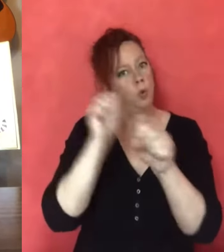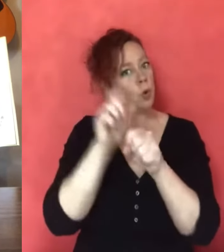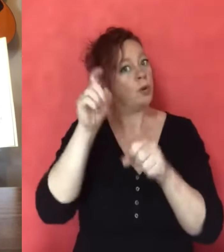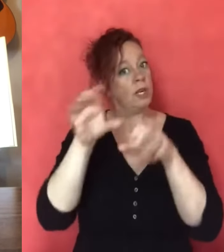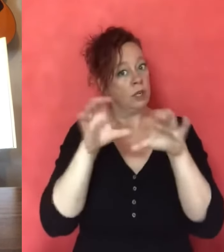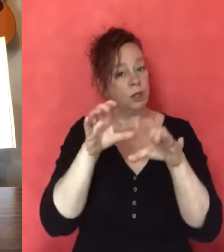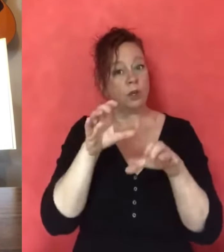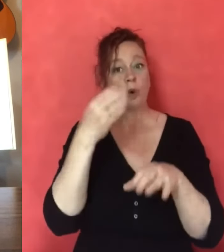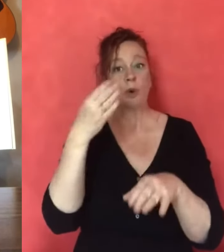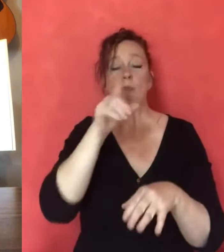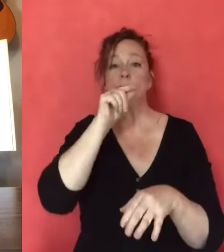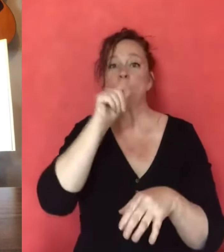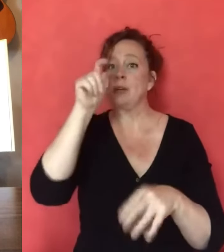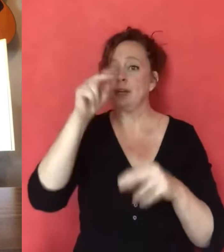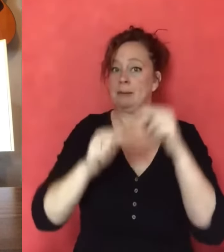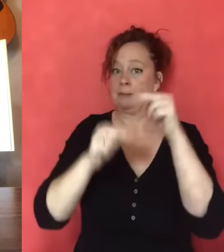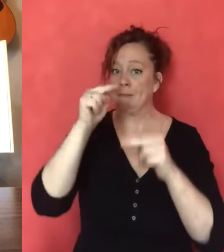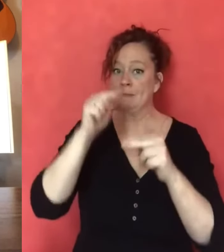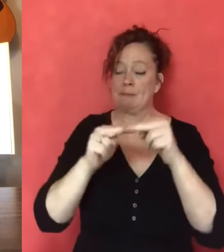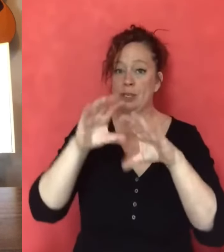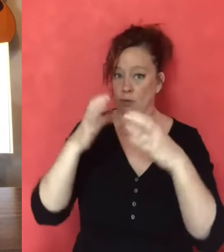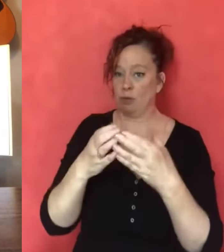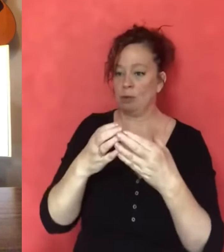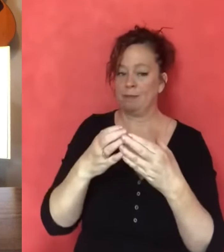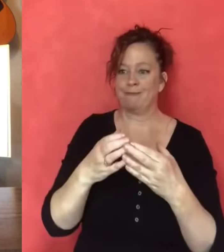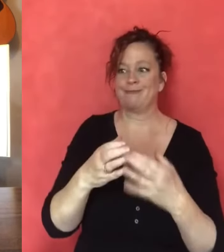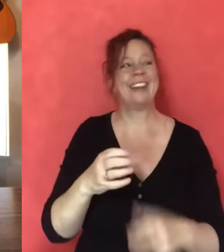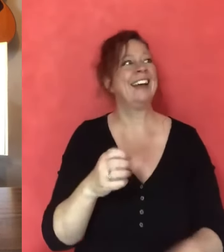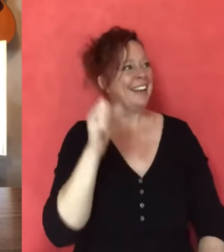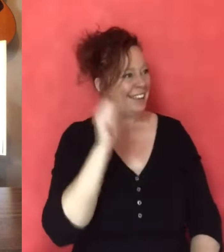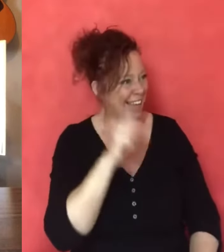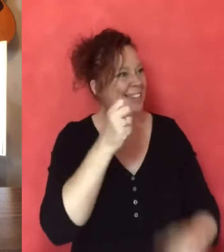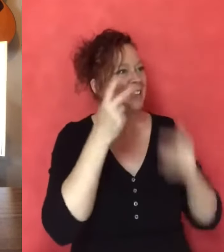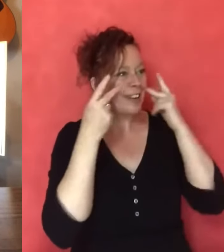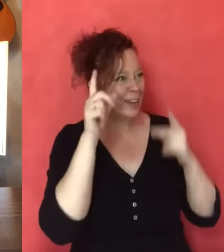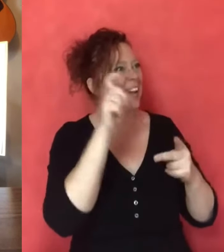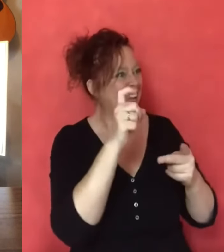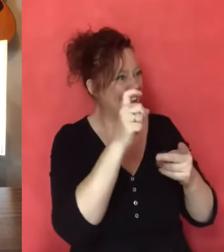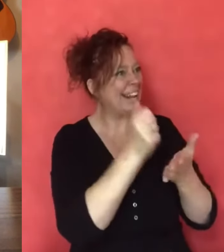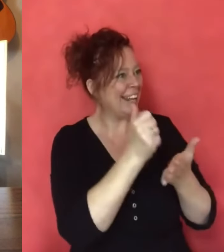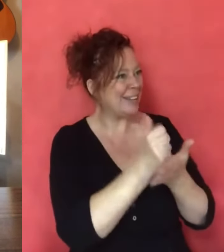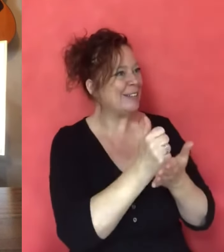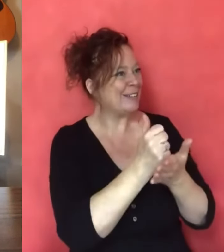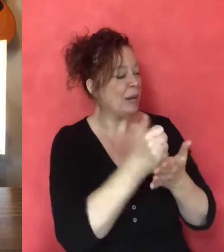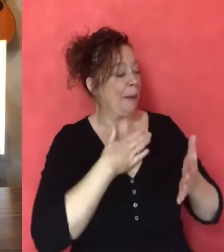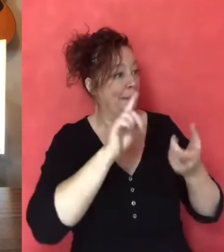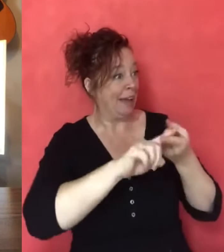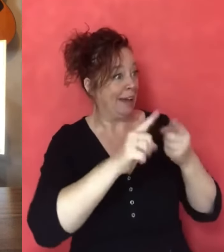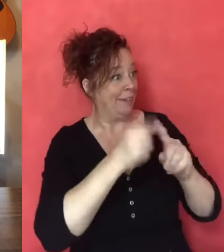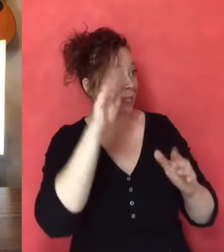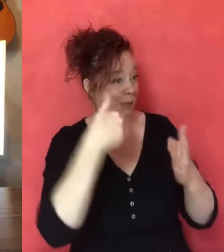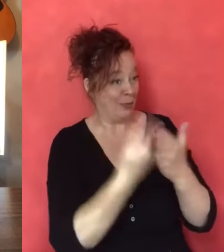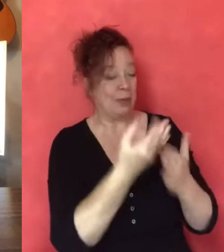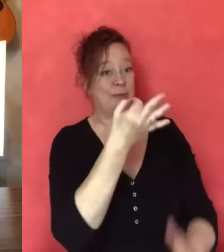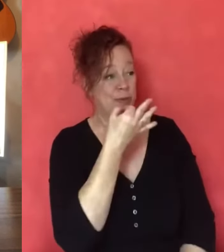Says William, there's more work to do. Bluebird needs a building crew. Oh yes, he's right. I do,